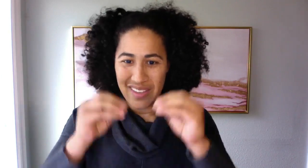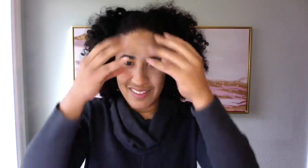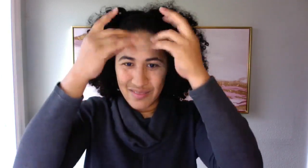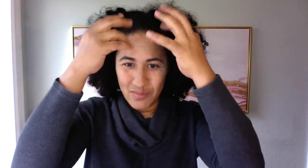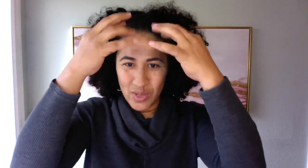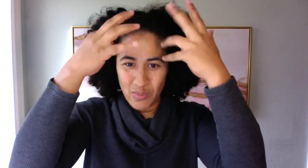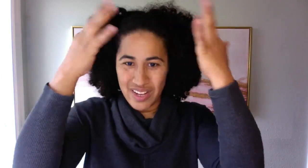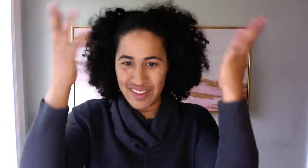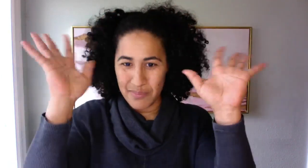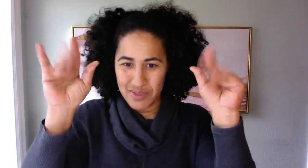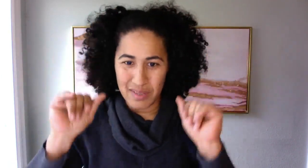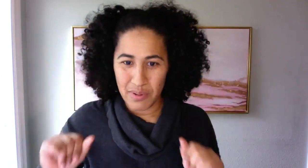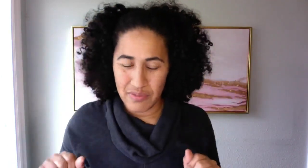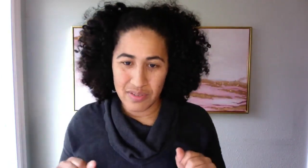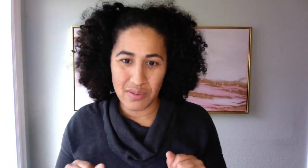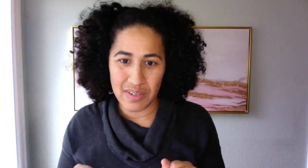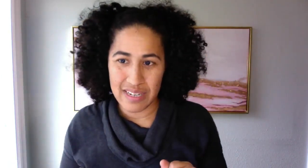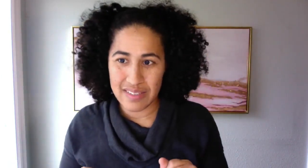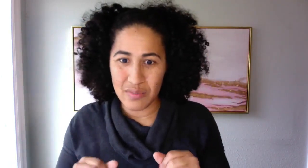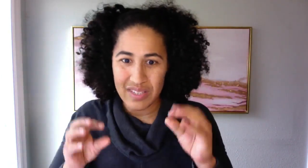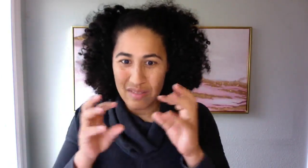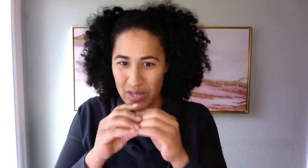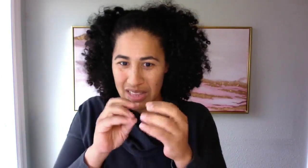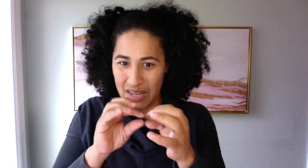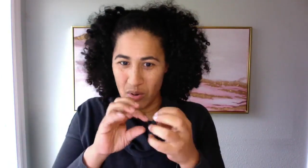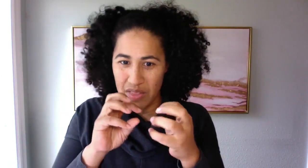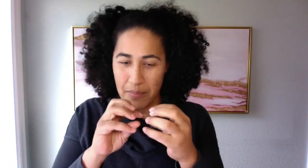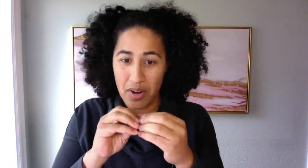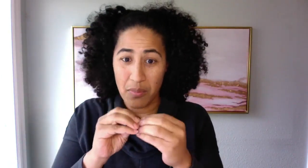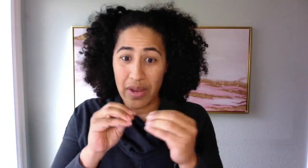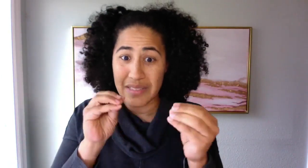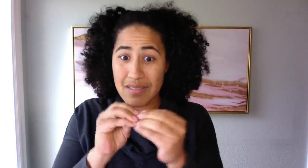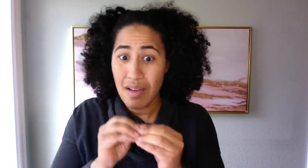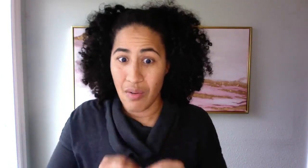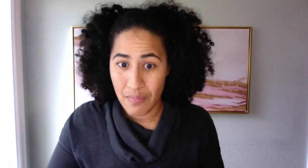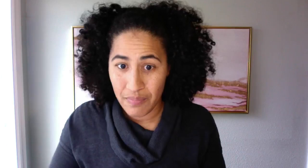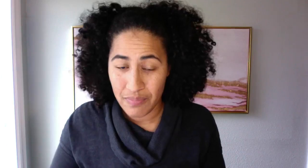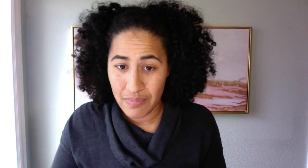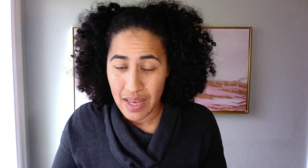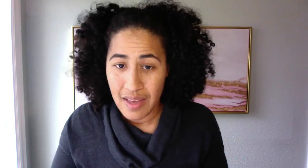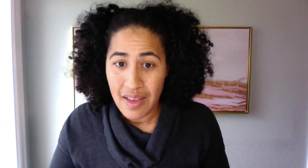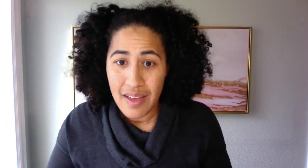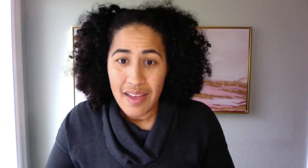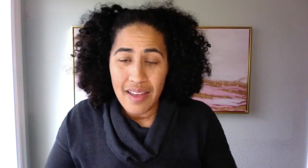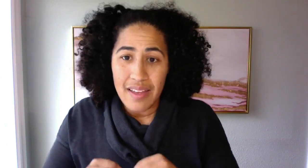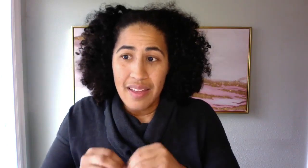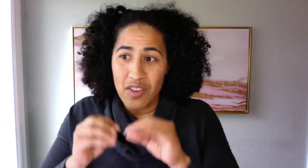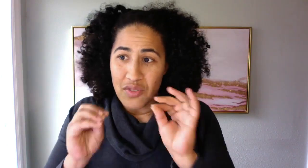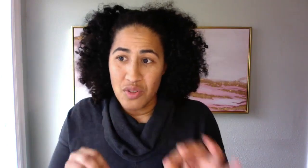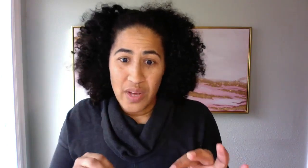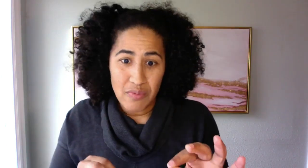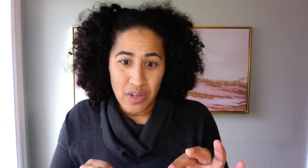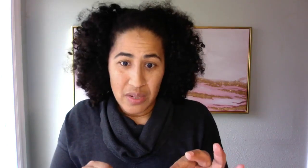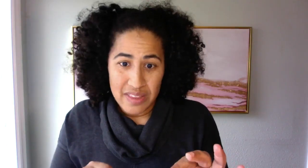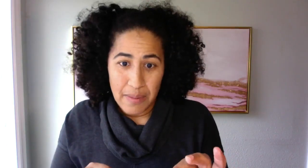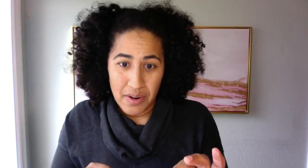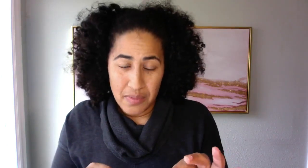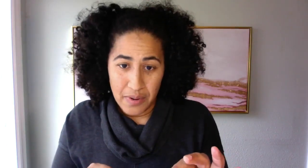went up to the prefrontal cortex and we let go of that part of the brain. So there's a new way of working with that part of the brain.